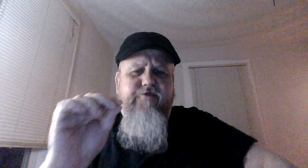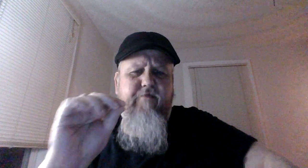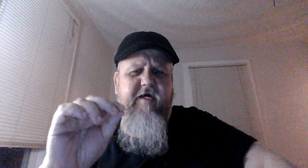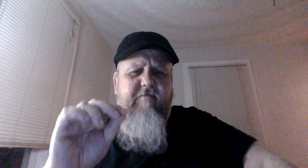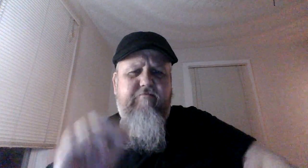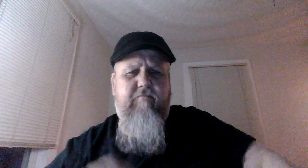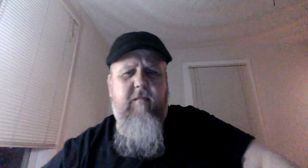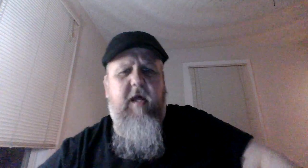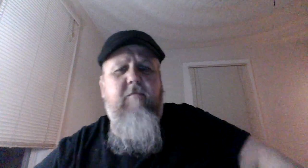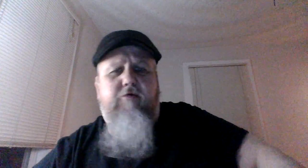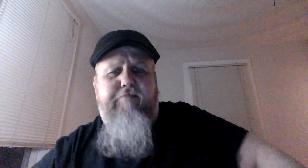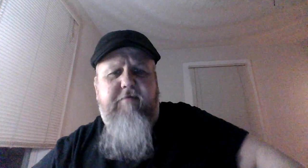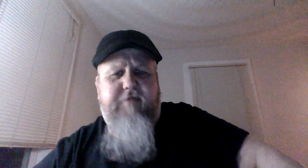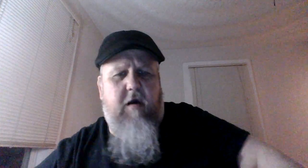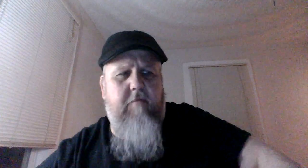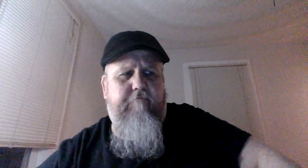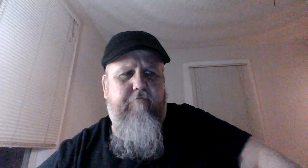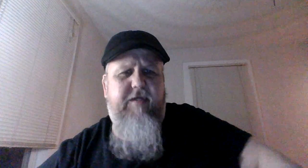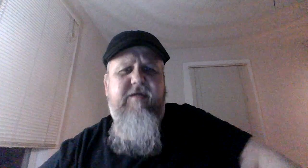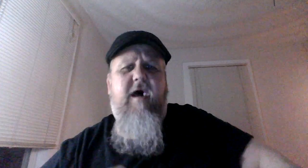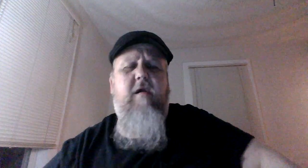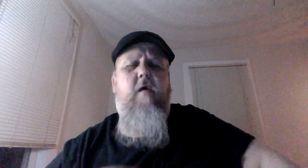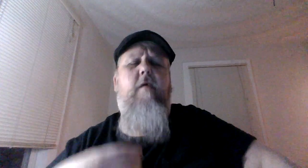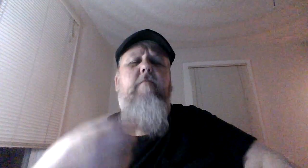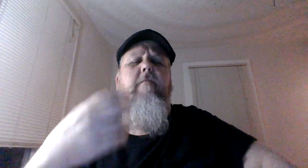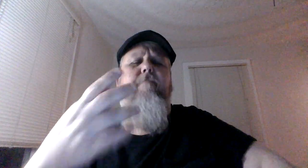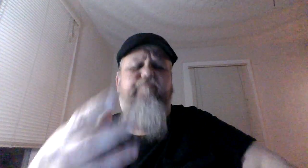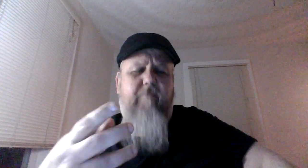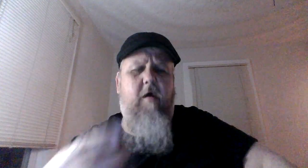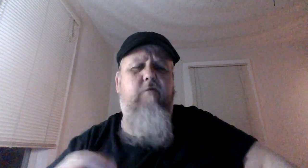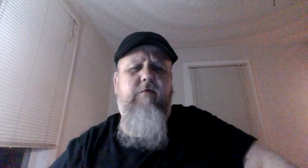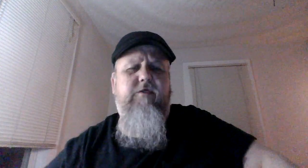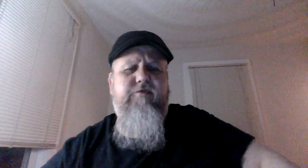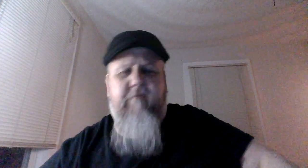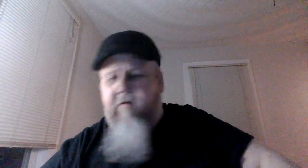sweet like most peeps are but not overly sweet